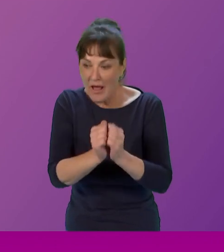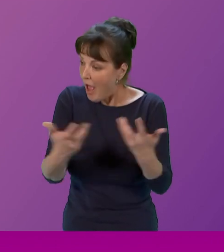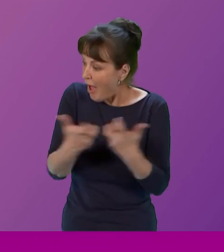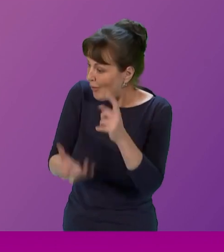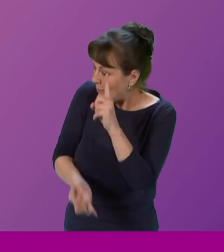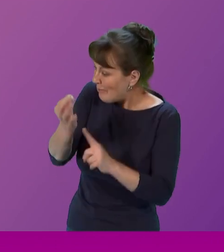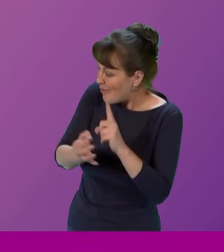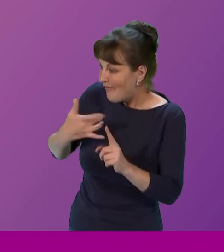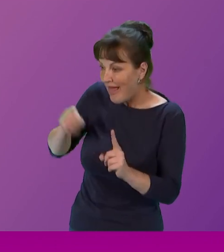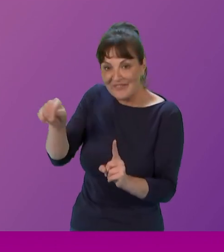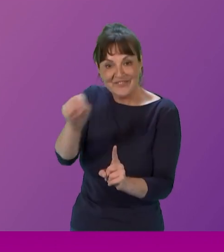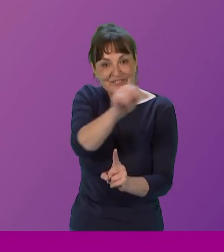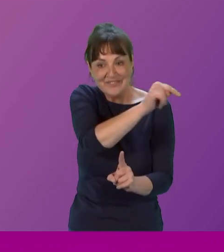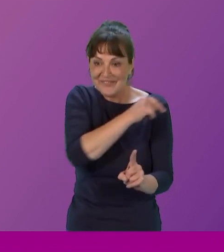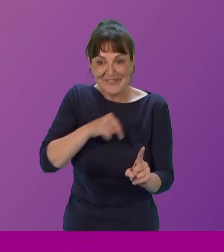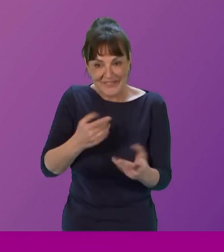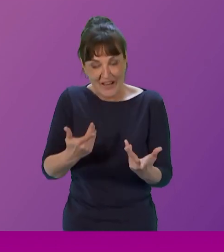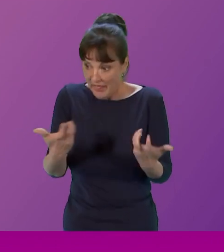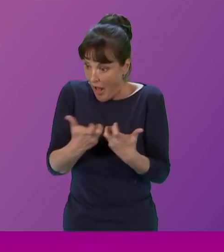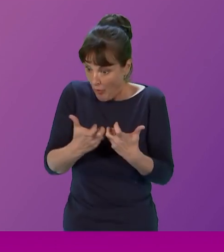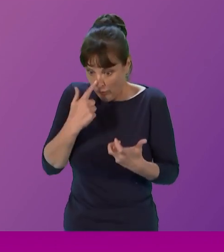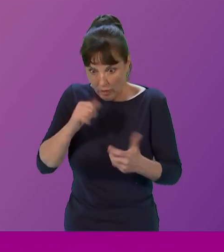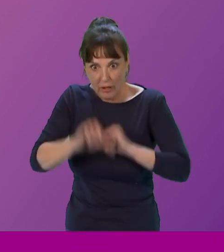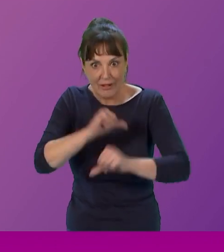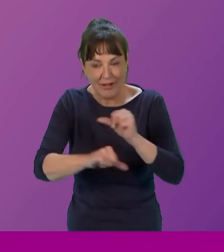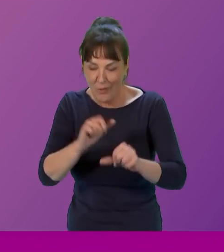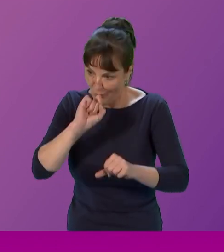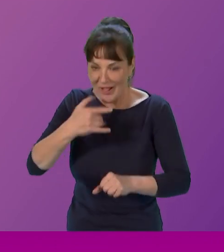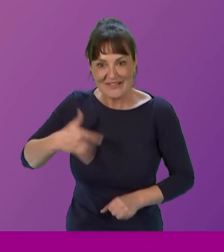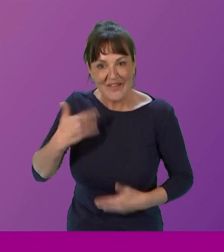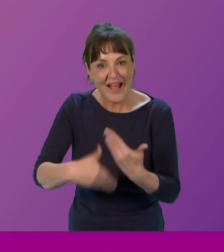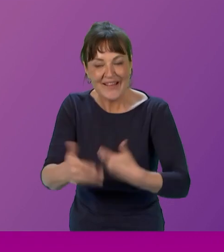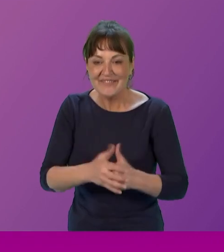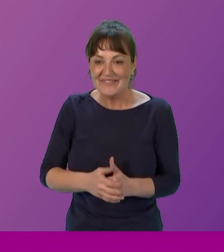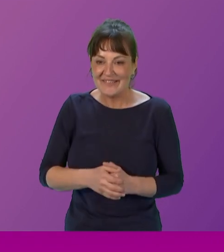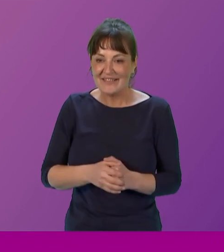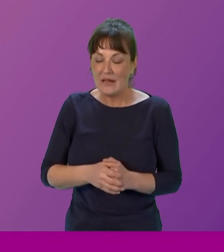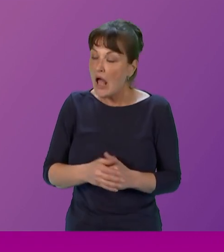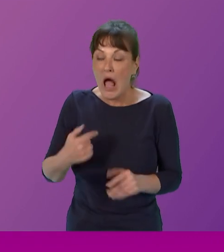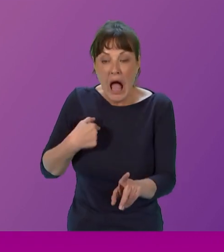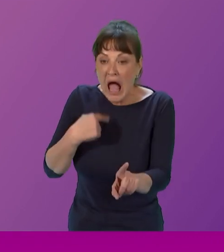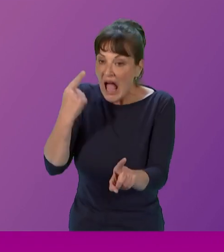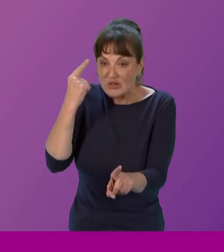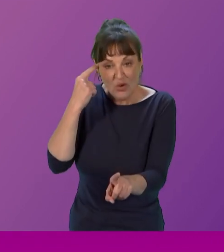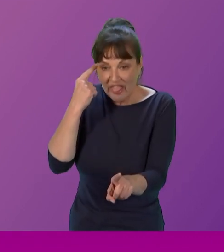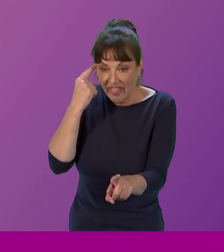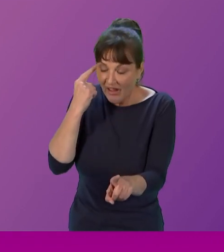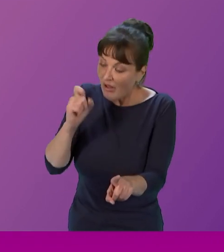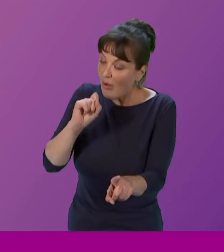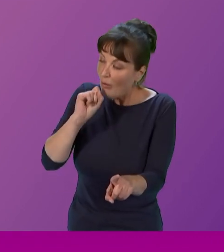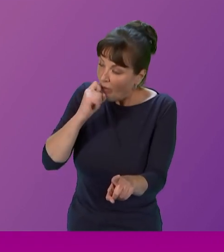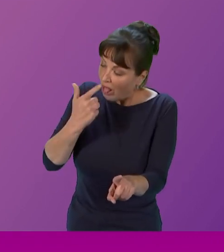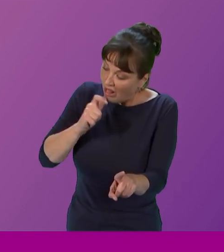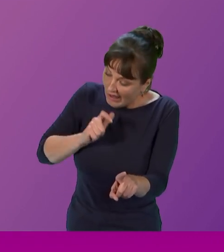through this. That's how we'll survive. Because I don't think we'll survive much longer, you if we keep depending on that male